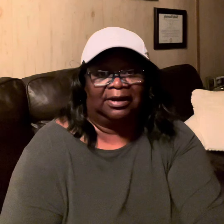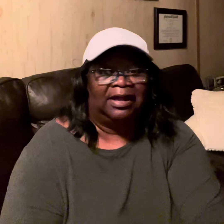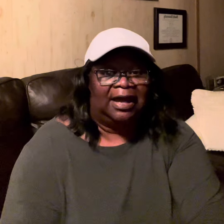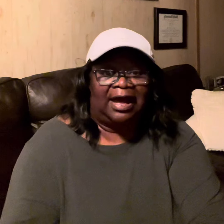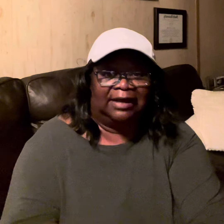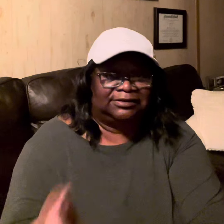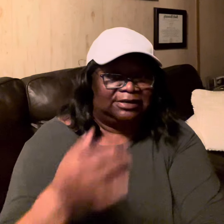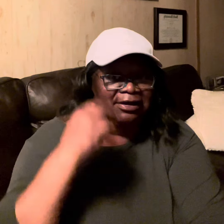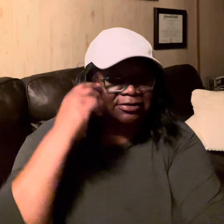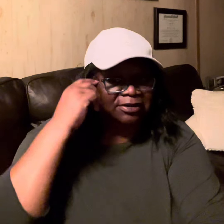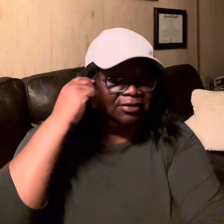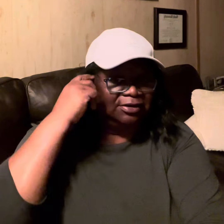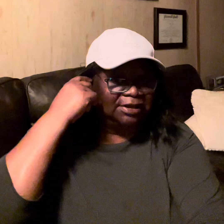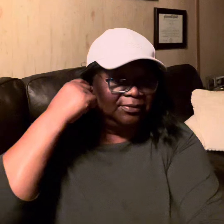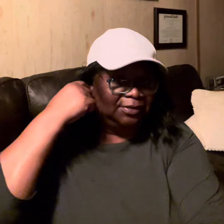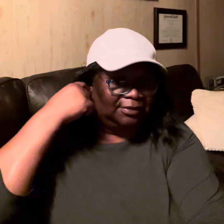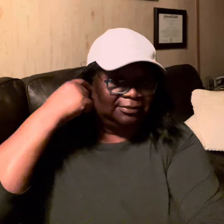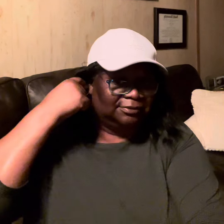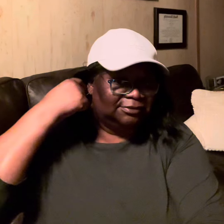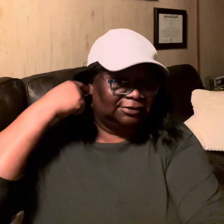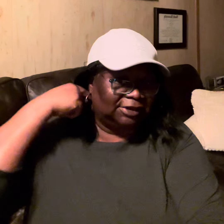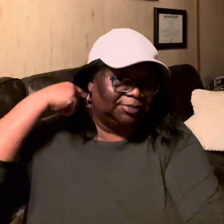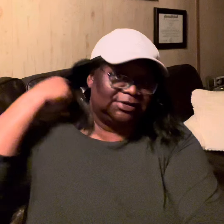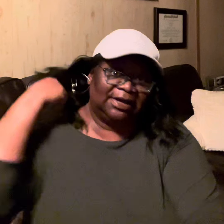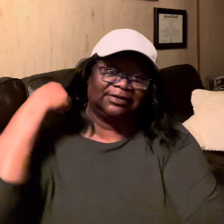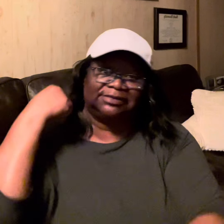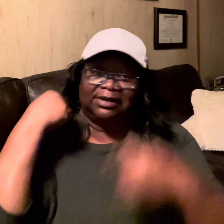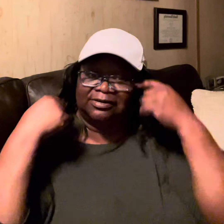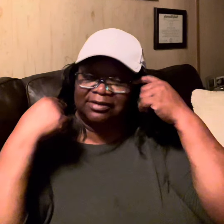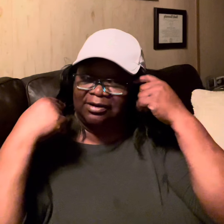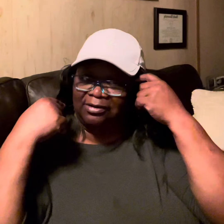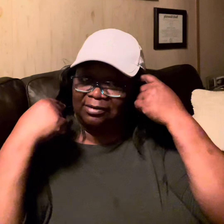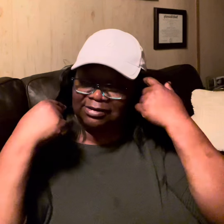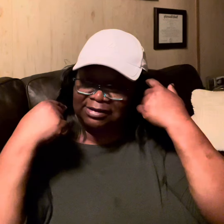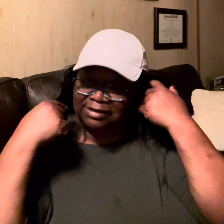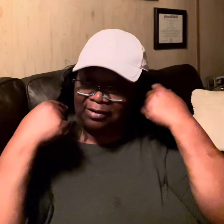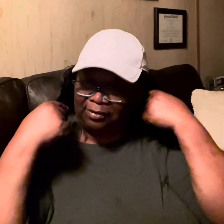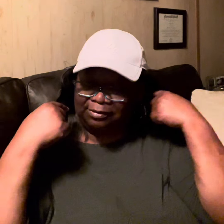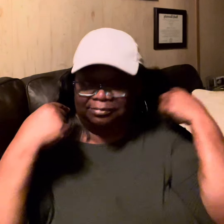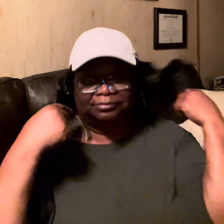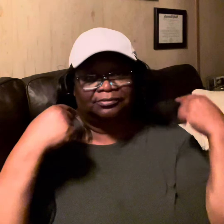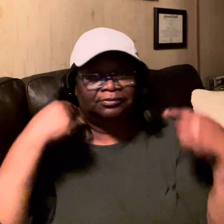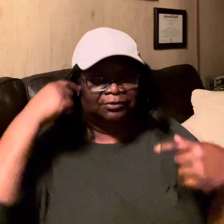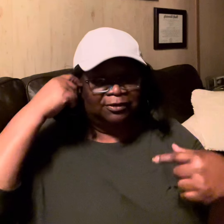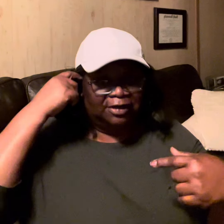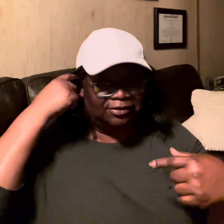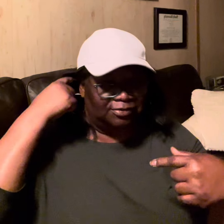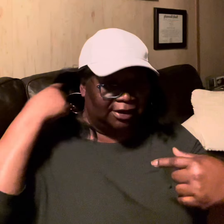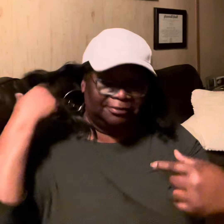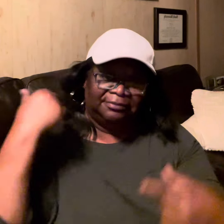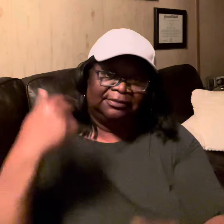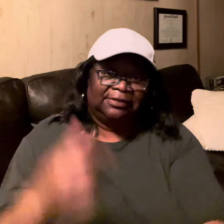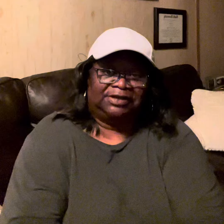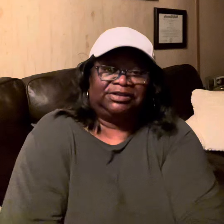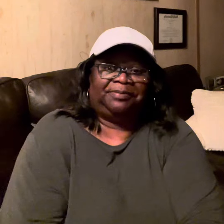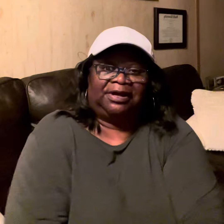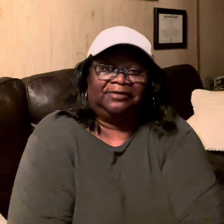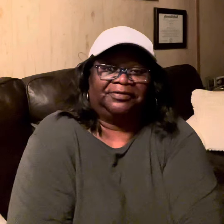I can stay here as long as I want Debra said I can stay here as long as I want that's right and she paying for